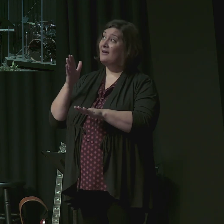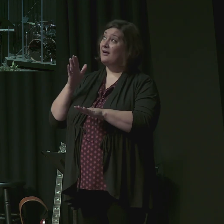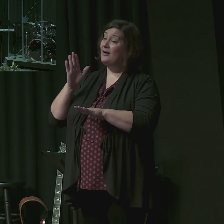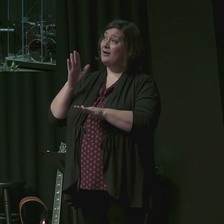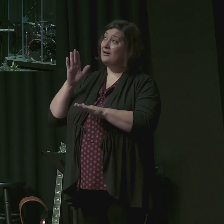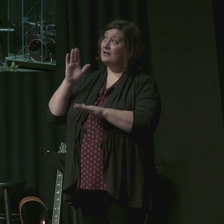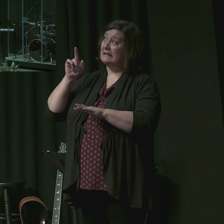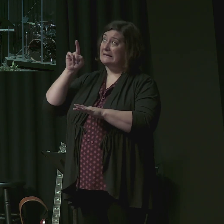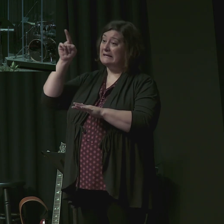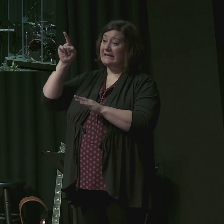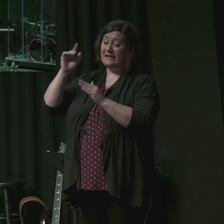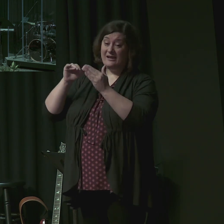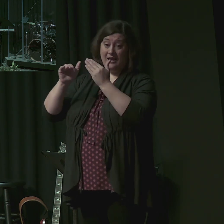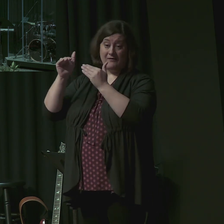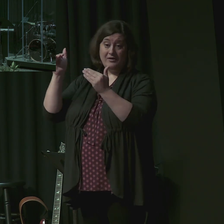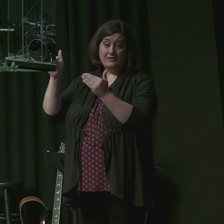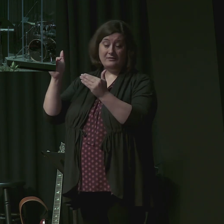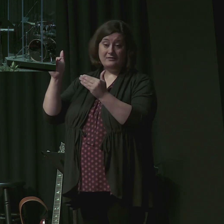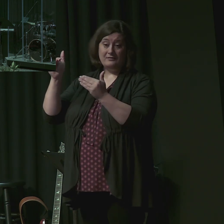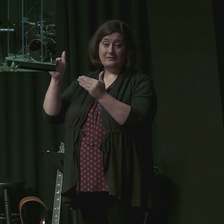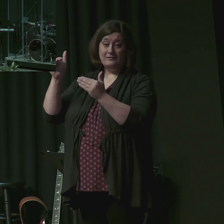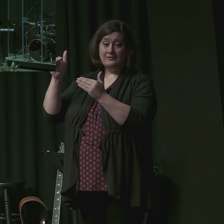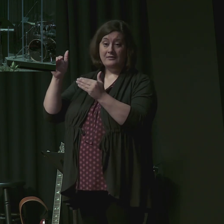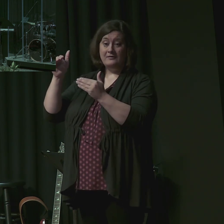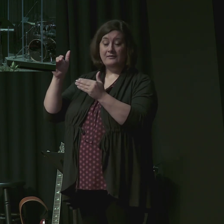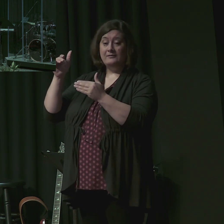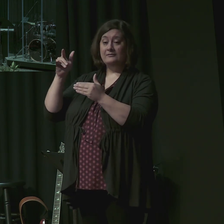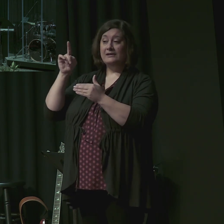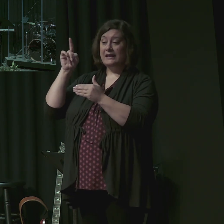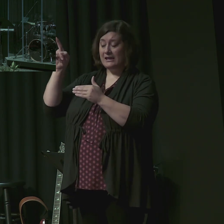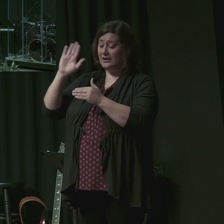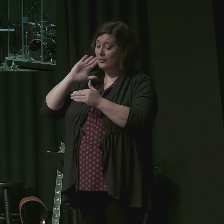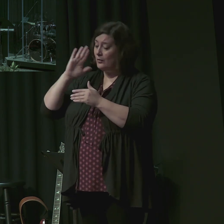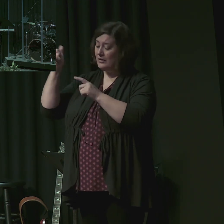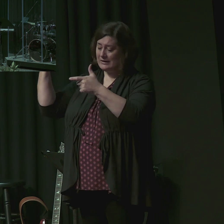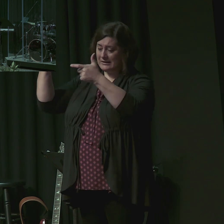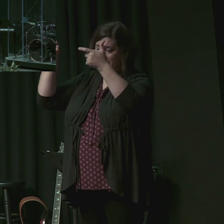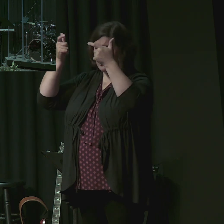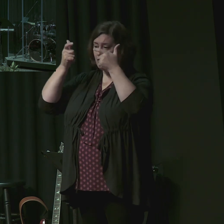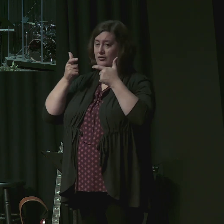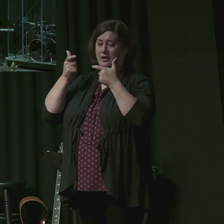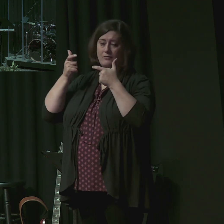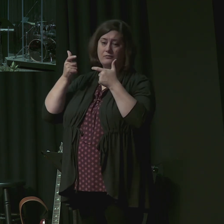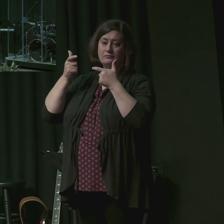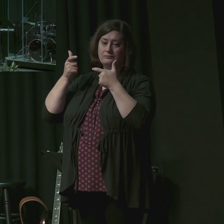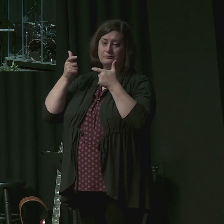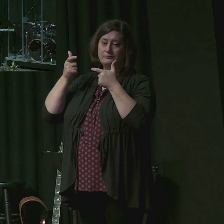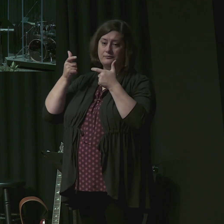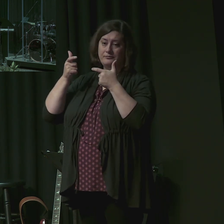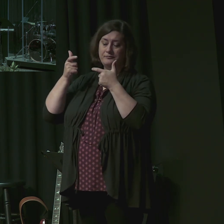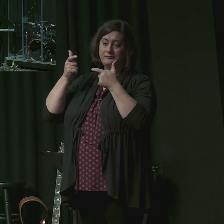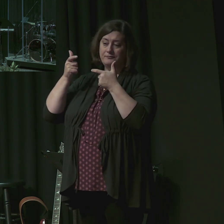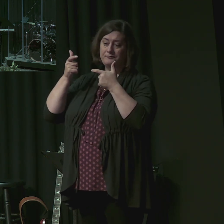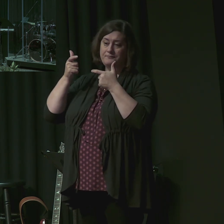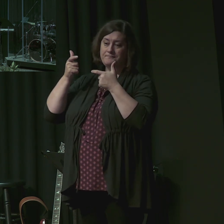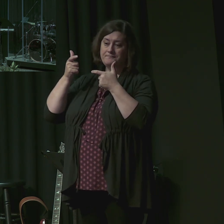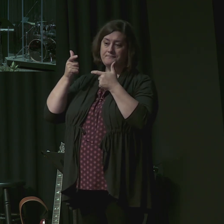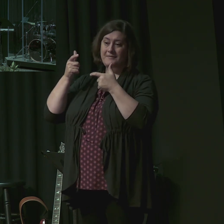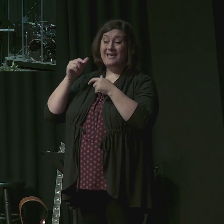hence forth there is laid up for me the crown of righteousness which the Lord the righteous judge will award to me on that day and not